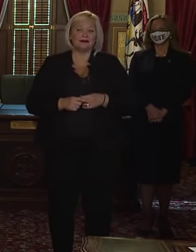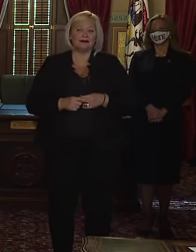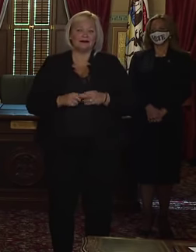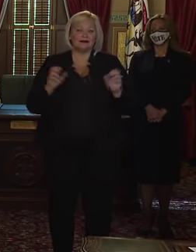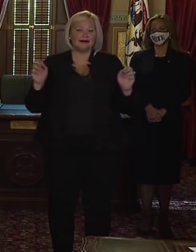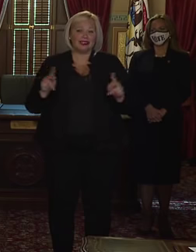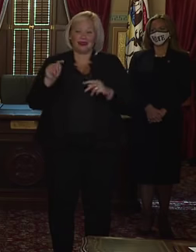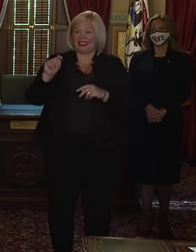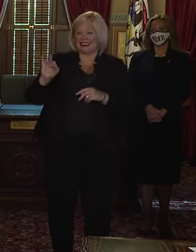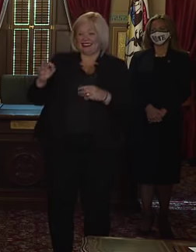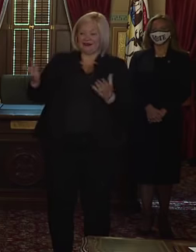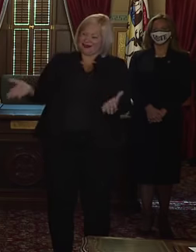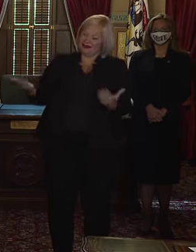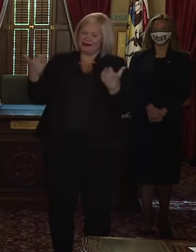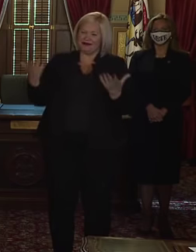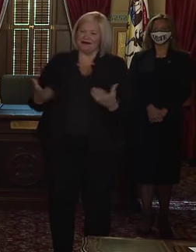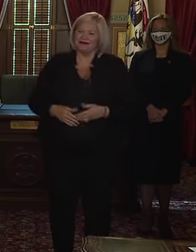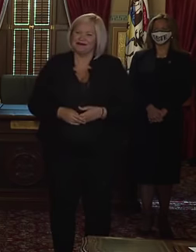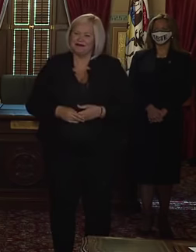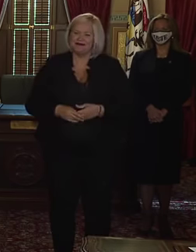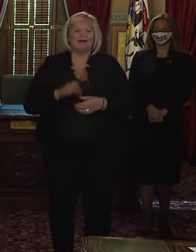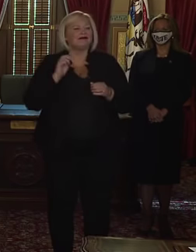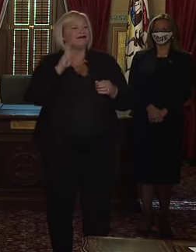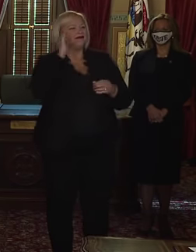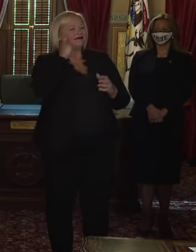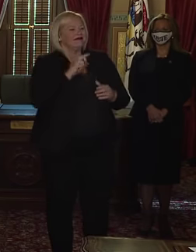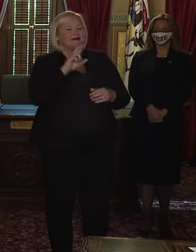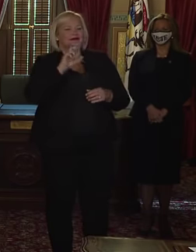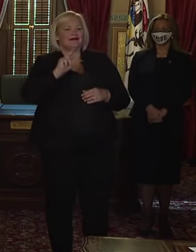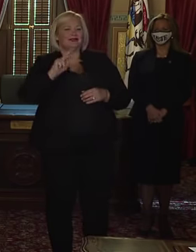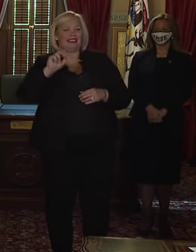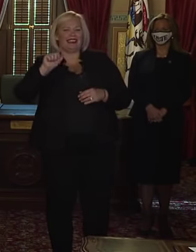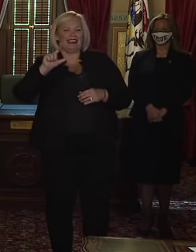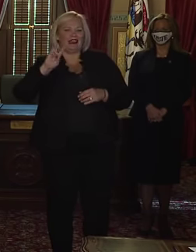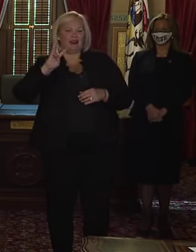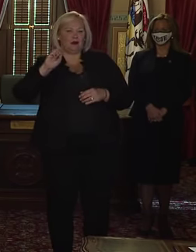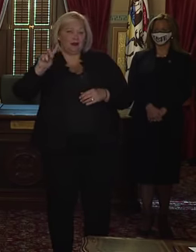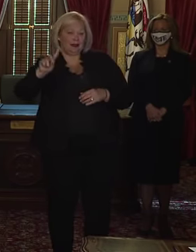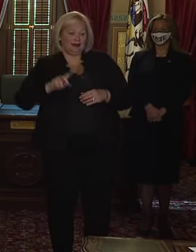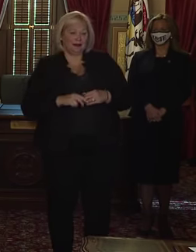Okay, Tiff, let's keep rolling. All right, Governor, we'll go to Rick Albin next.